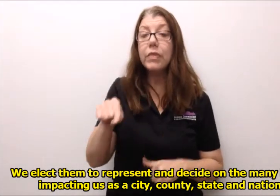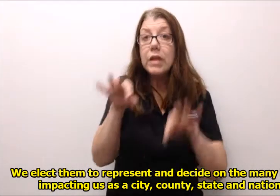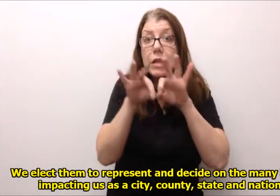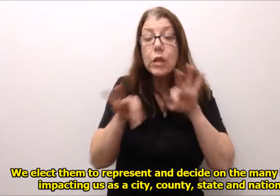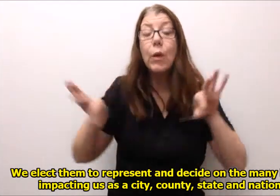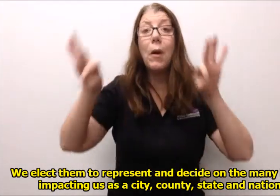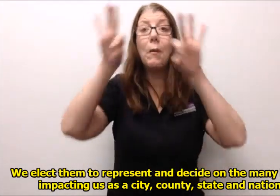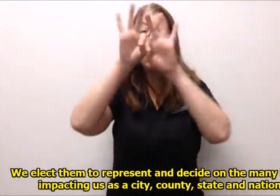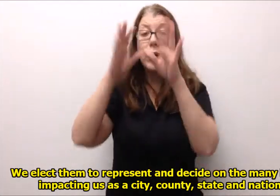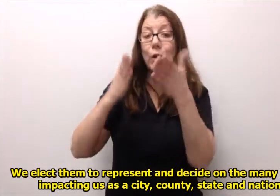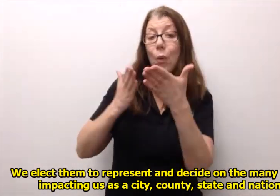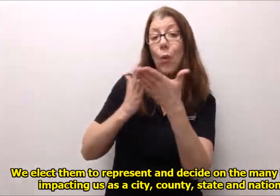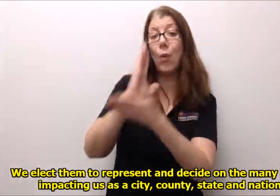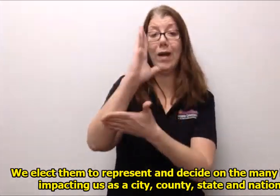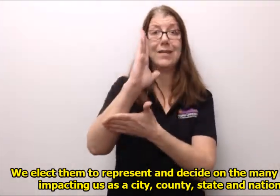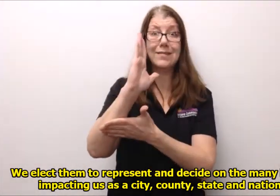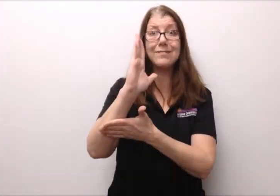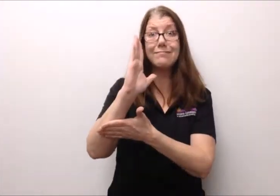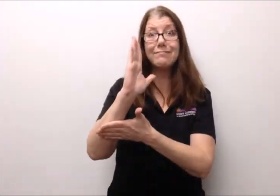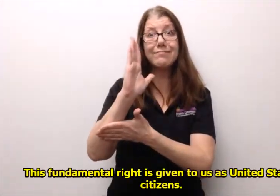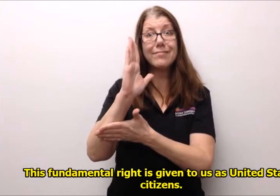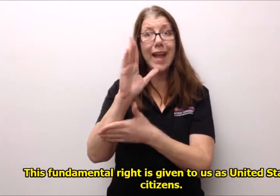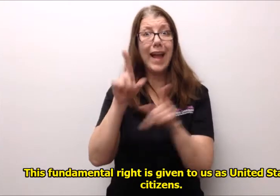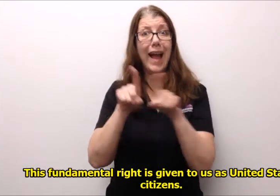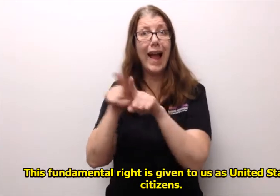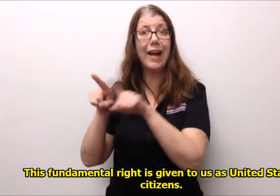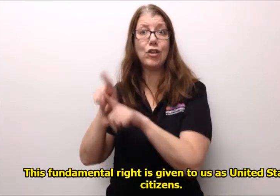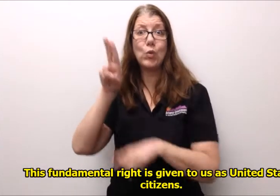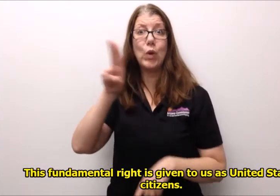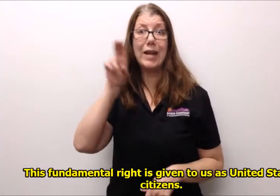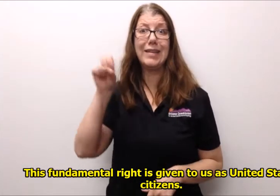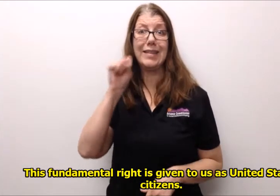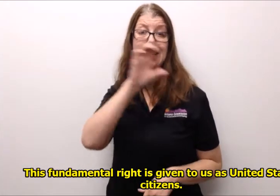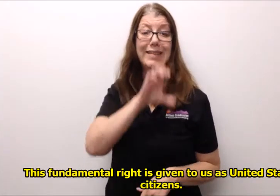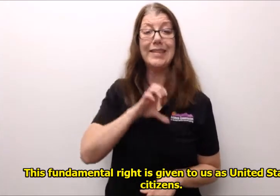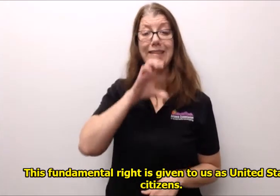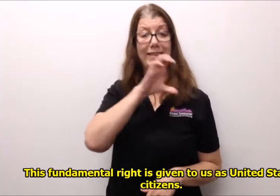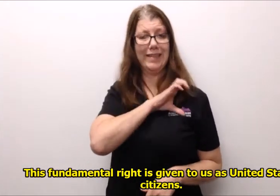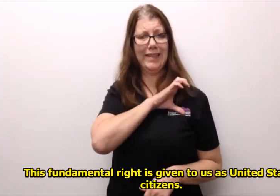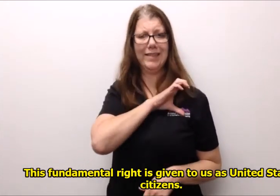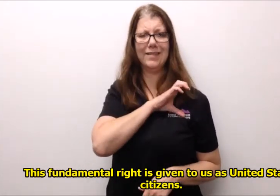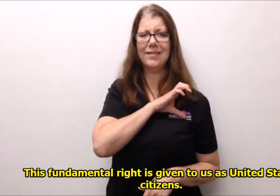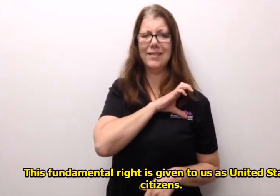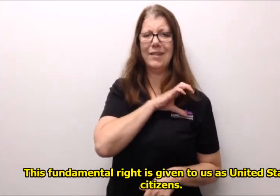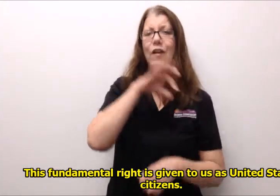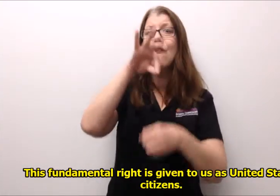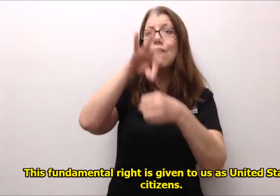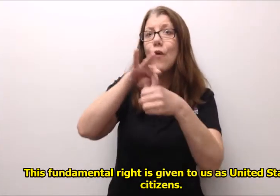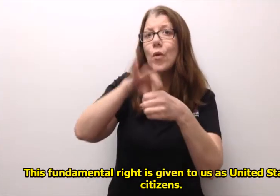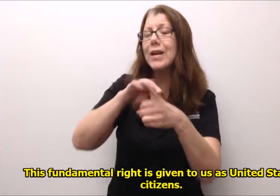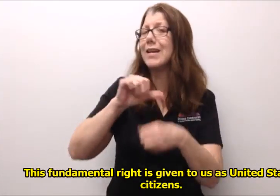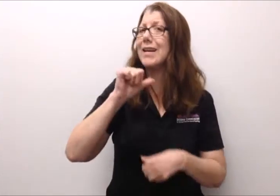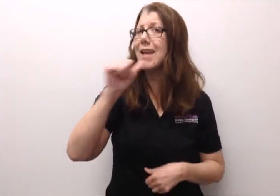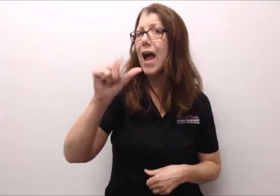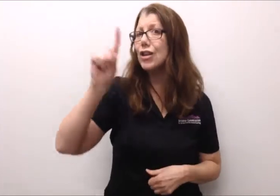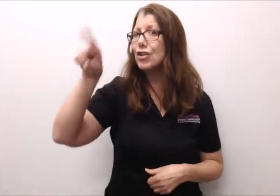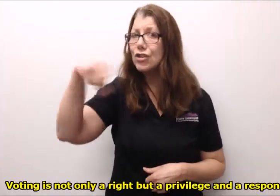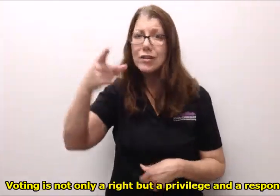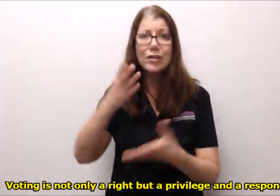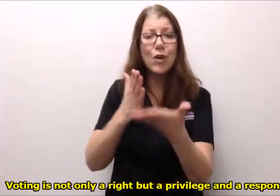state and nation this fundamental right is given to us as United States citizens voting is